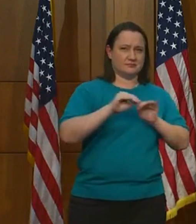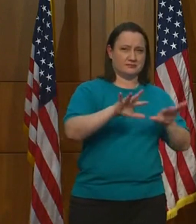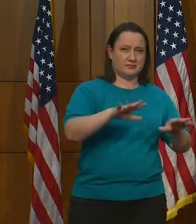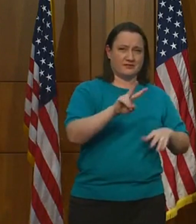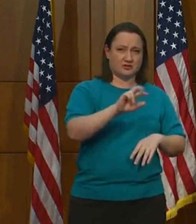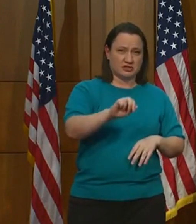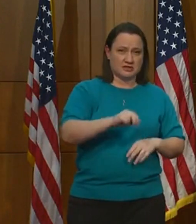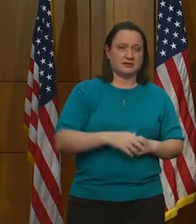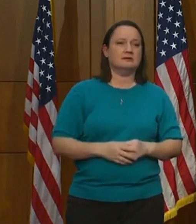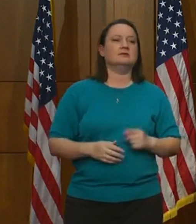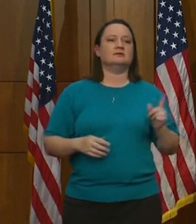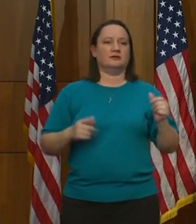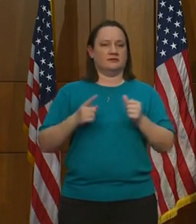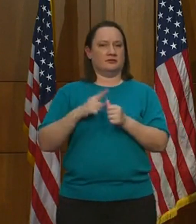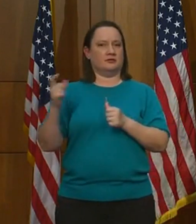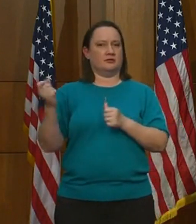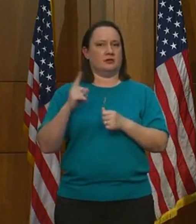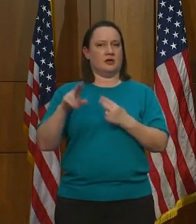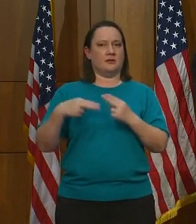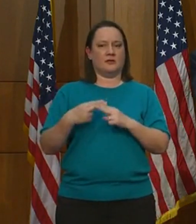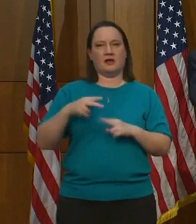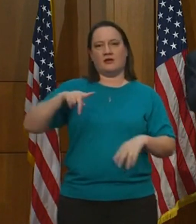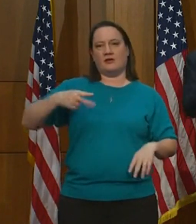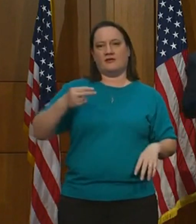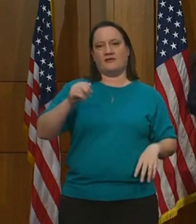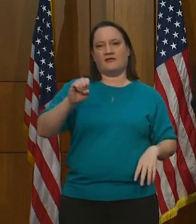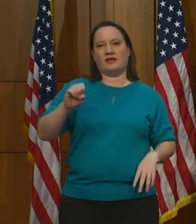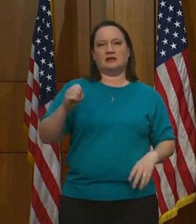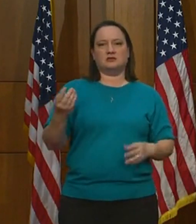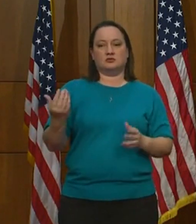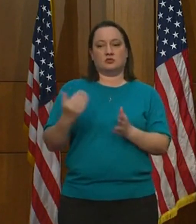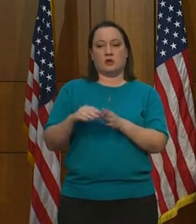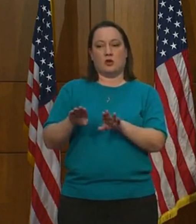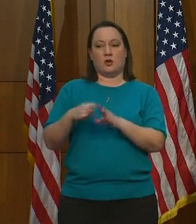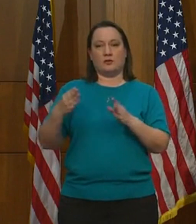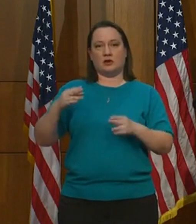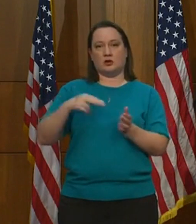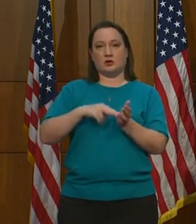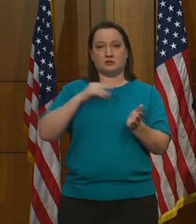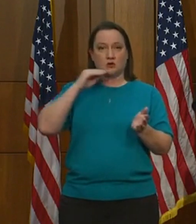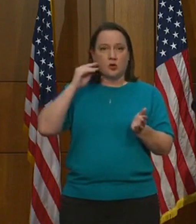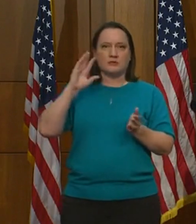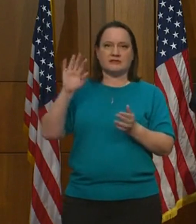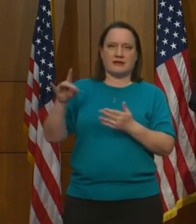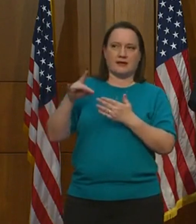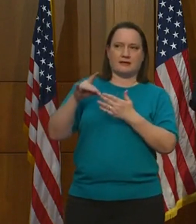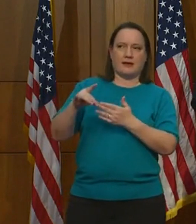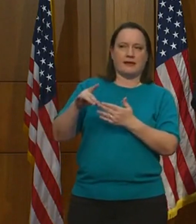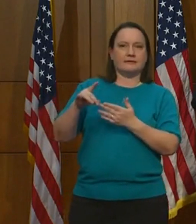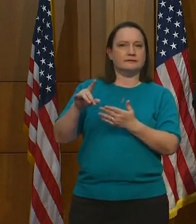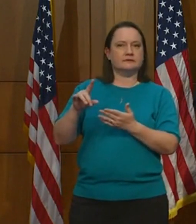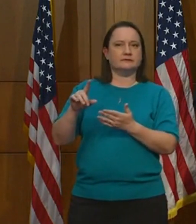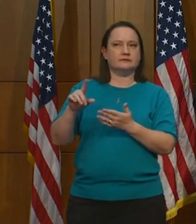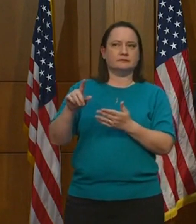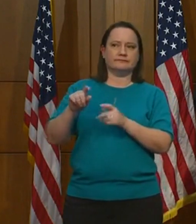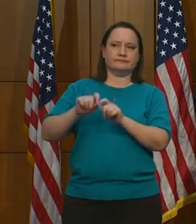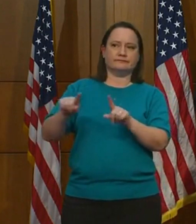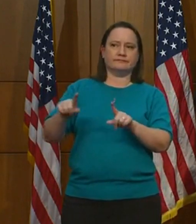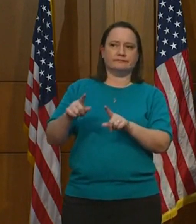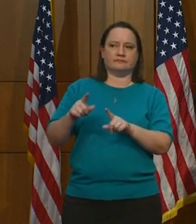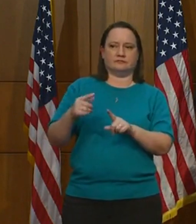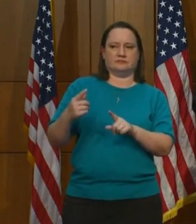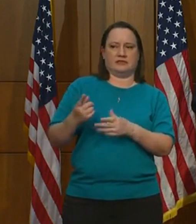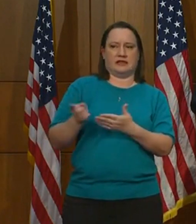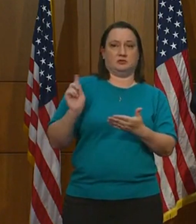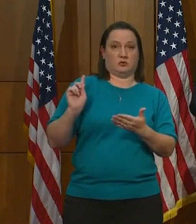Hi. The first question was about the phase reopening of nursing homes. That guidance was published late last week. And so the